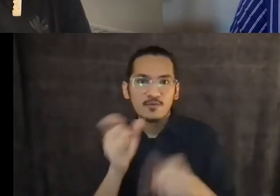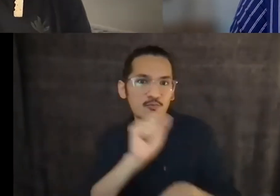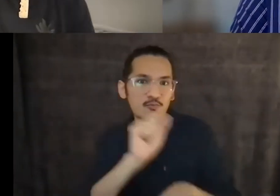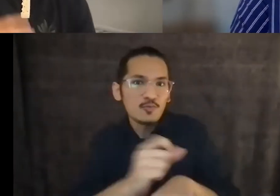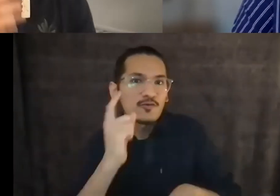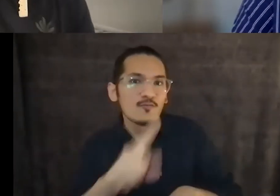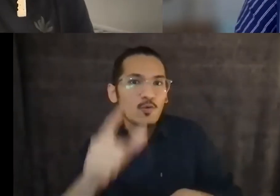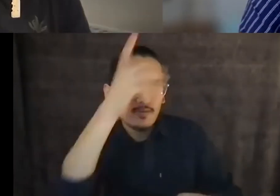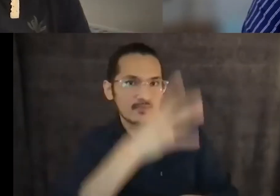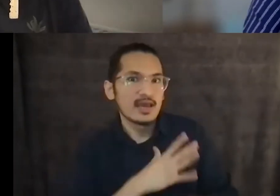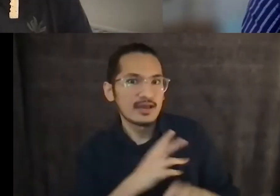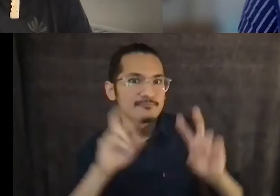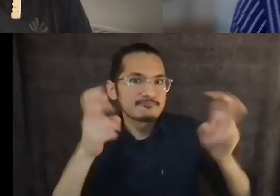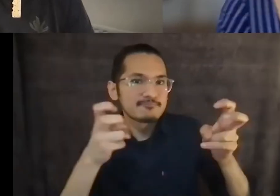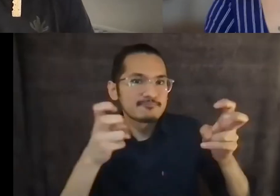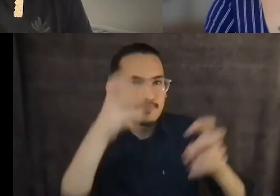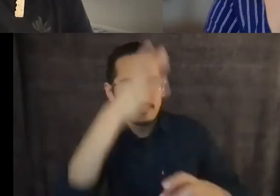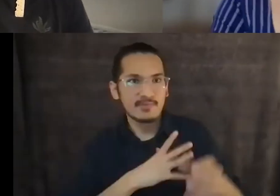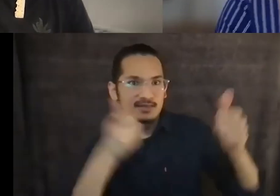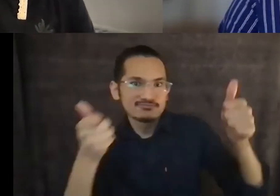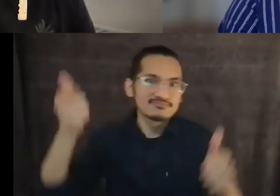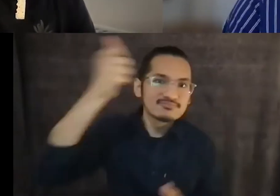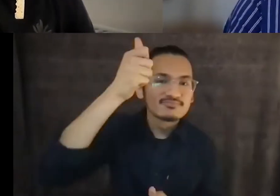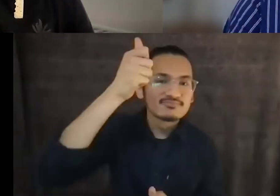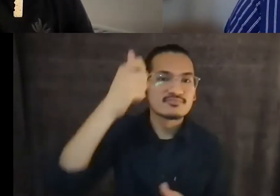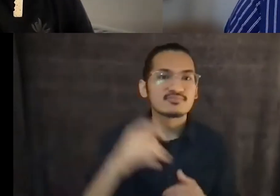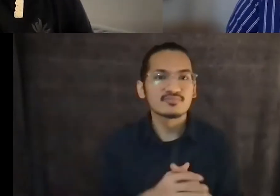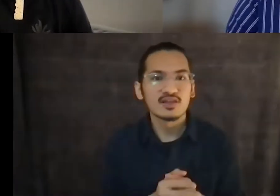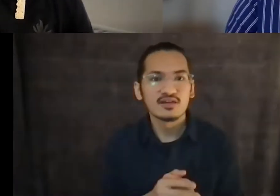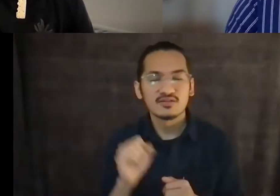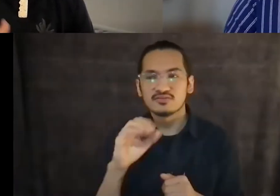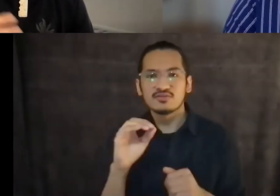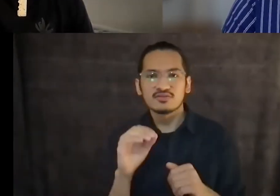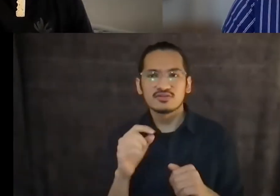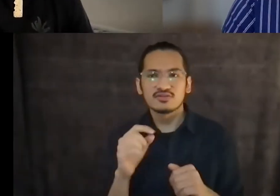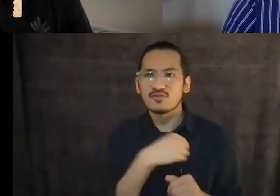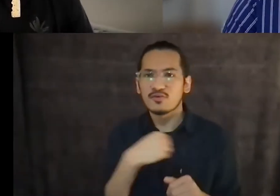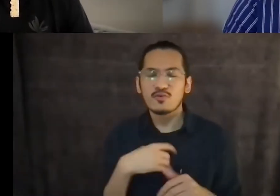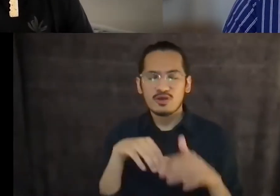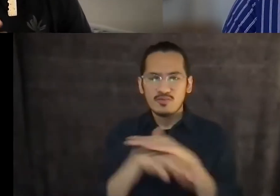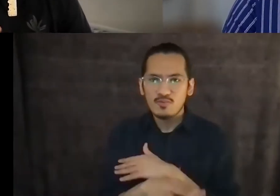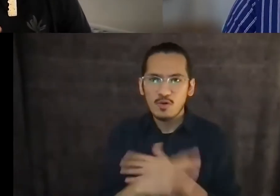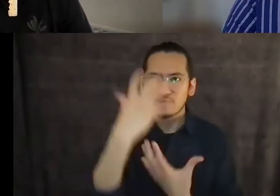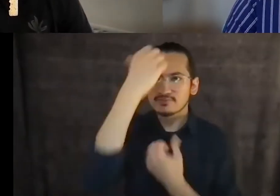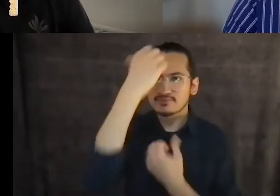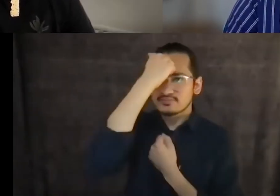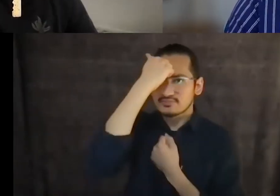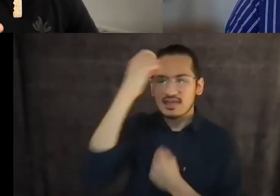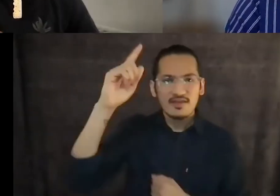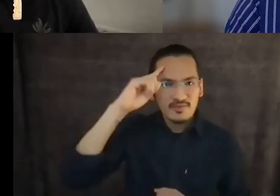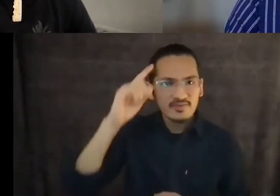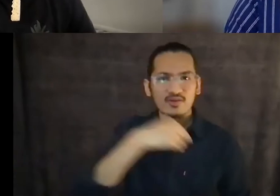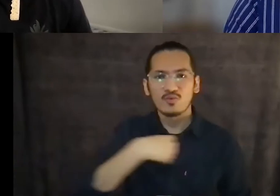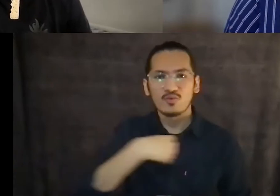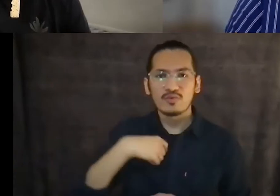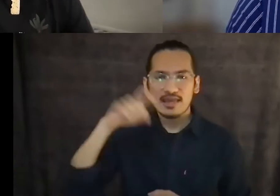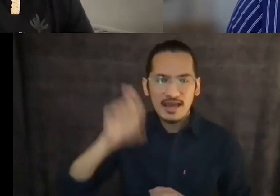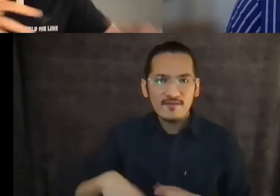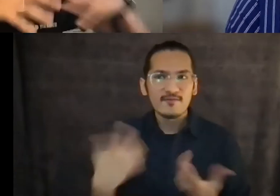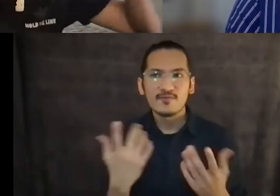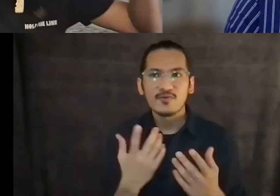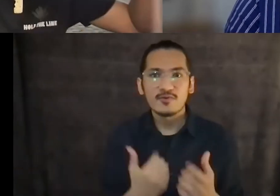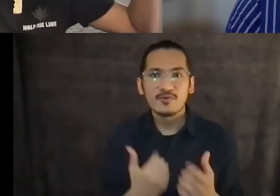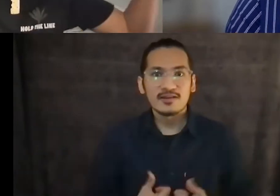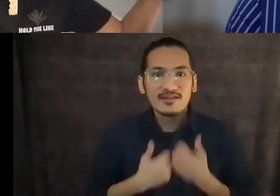in this house with like two parents who are opposite sexes with their two kids and their dog and their white picket fence